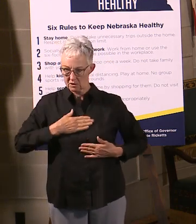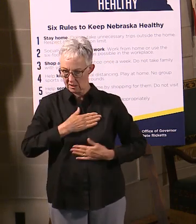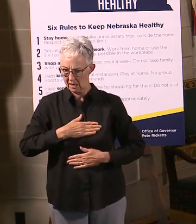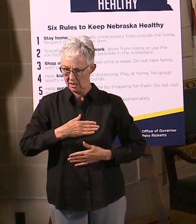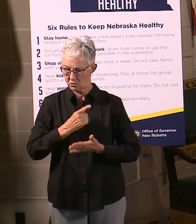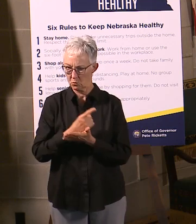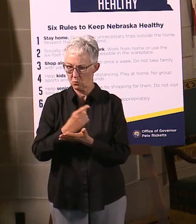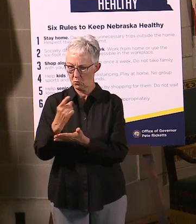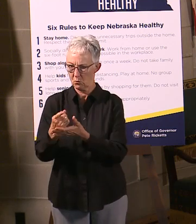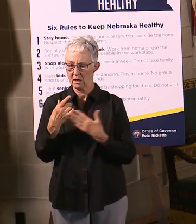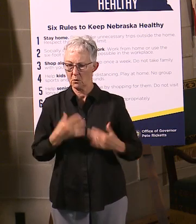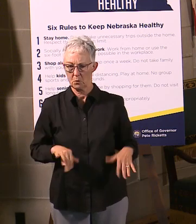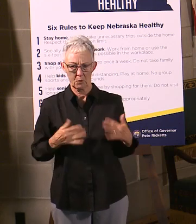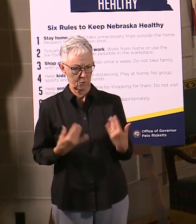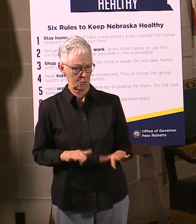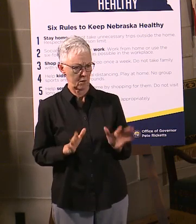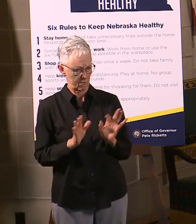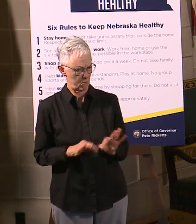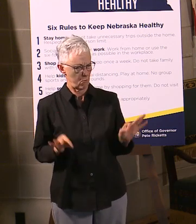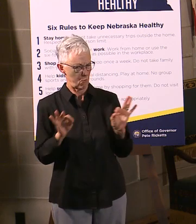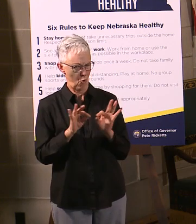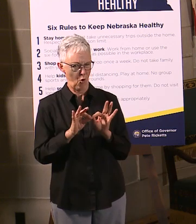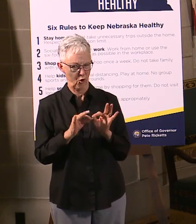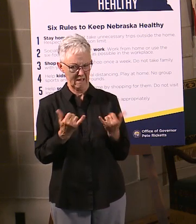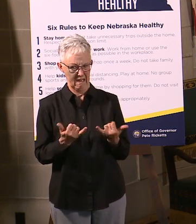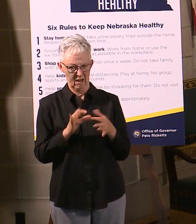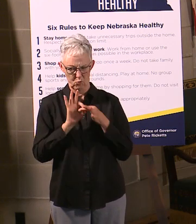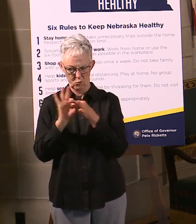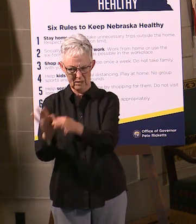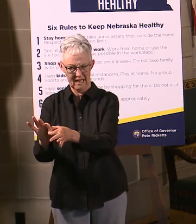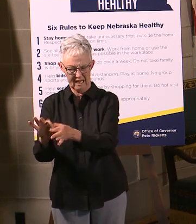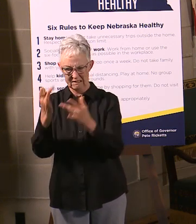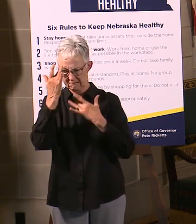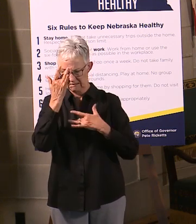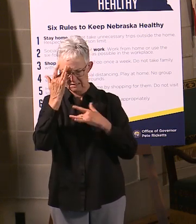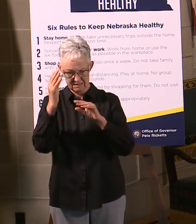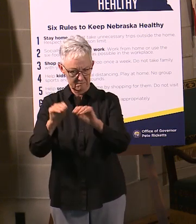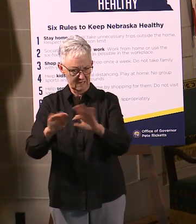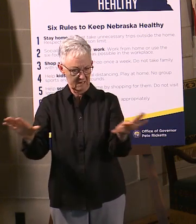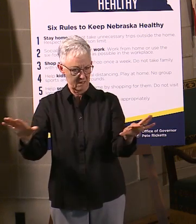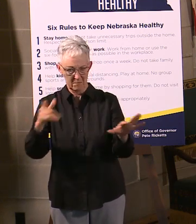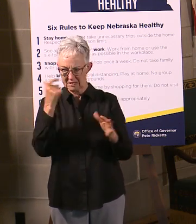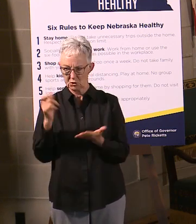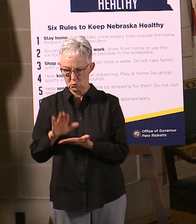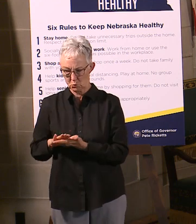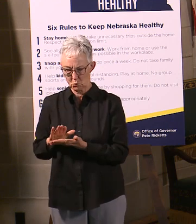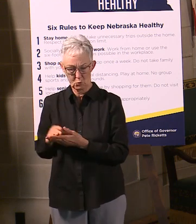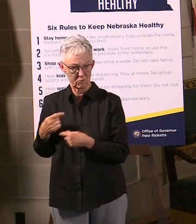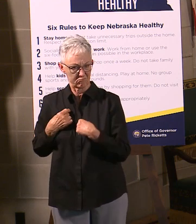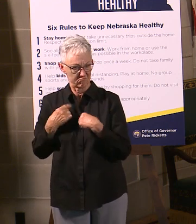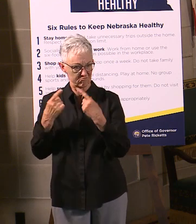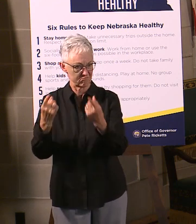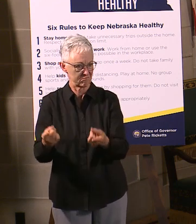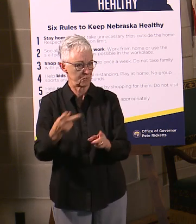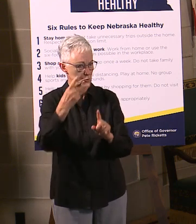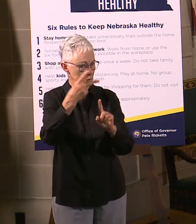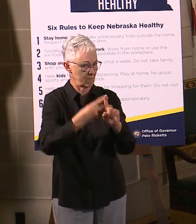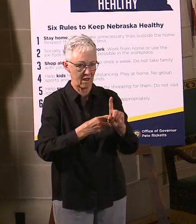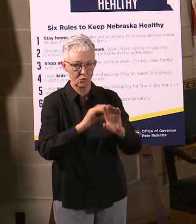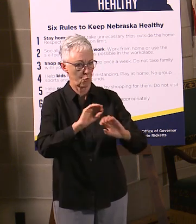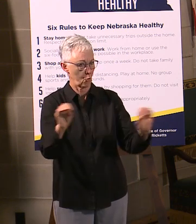now with regards to this pandemic, because as we know our schools have been operating without students for the better part of two months now.